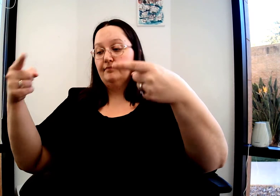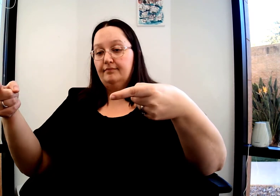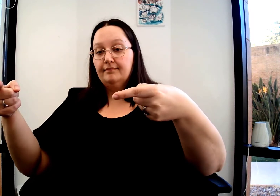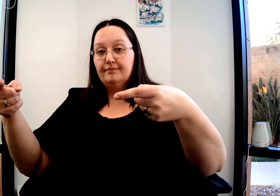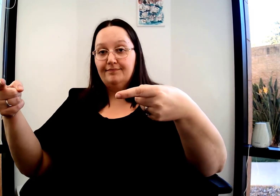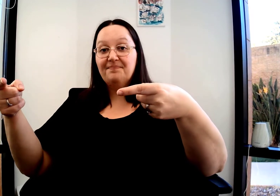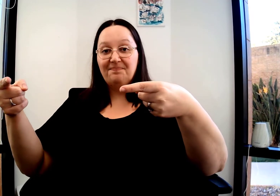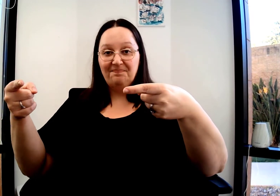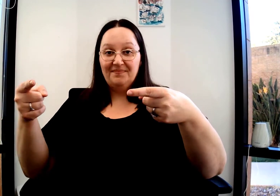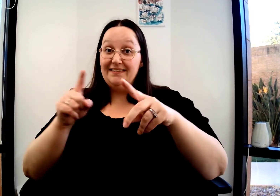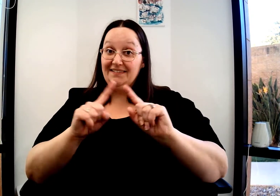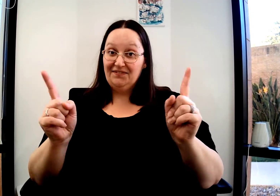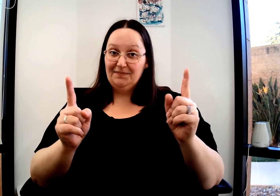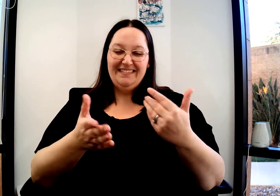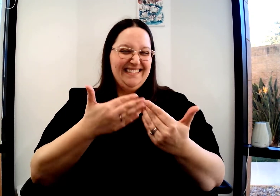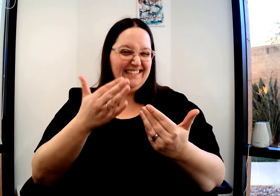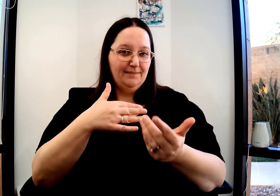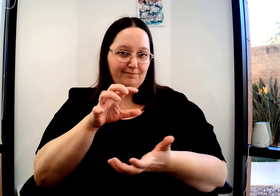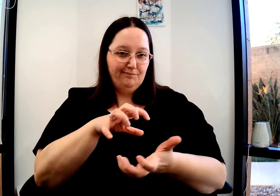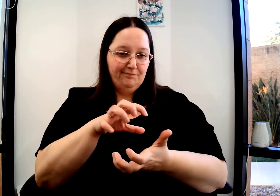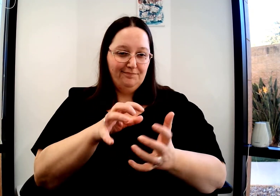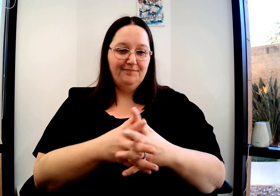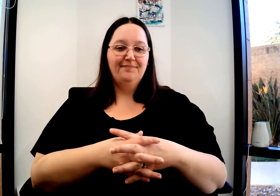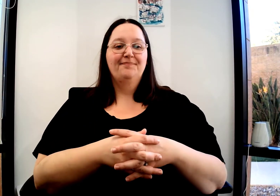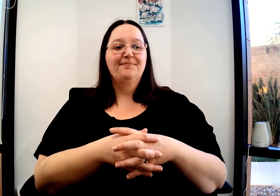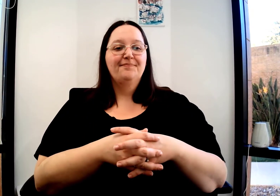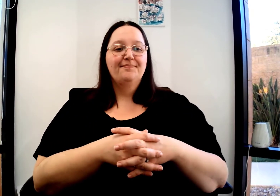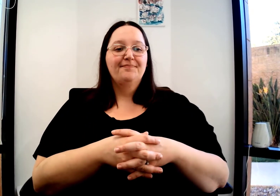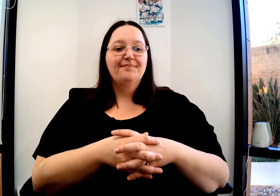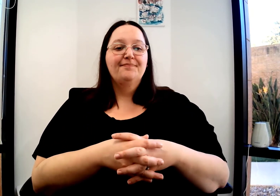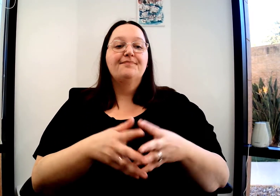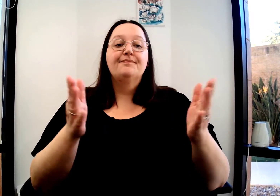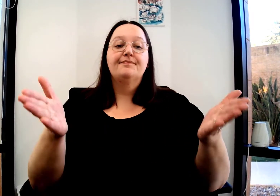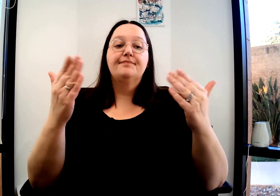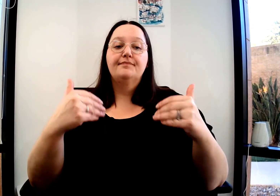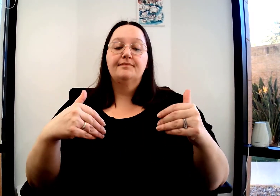Succeed, finally, successful, success, FAMOUS. They are very easy to confuse.